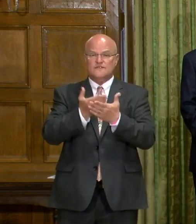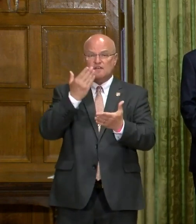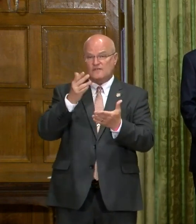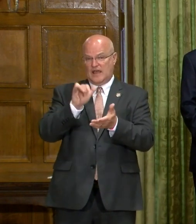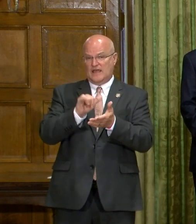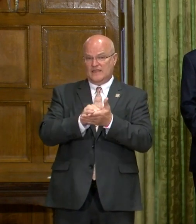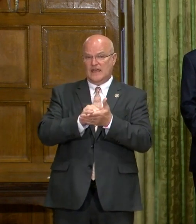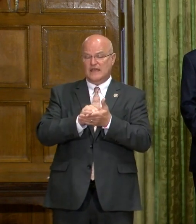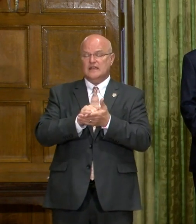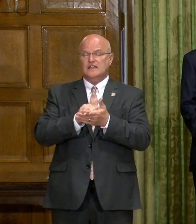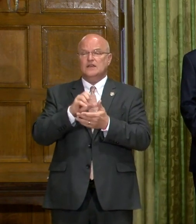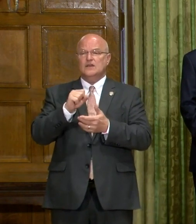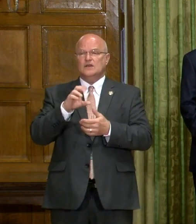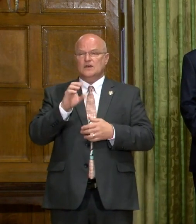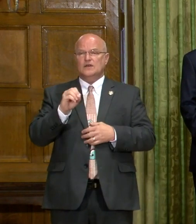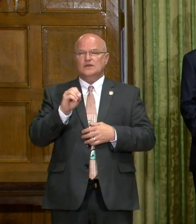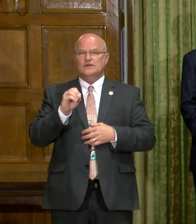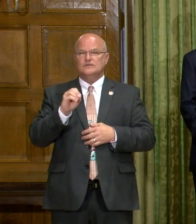verify that.